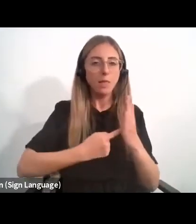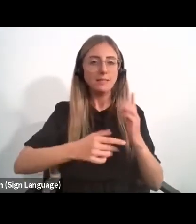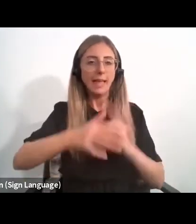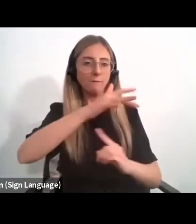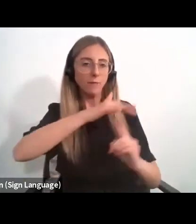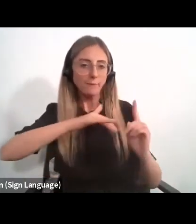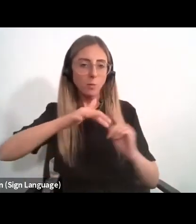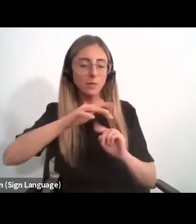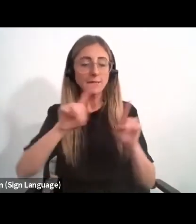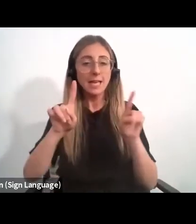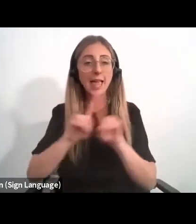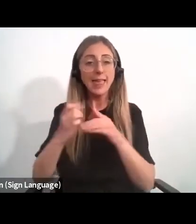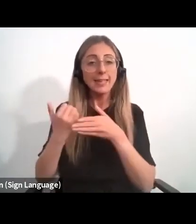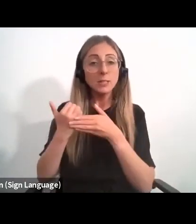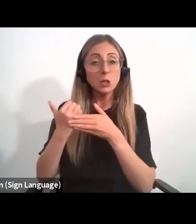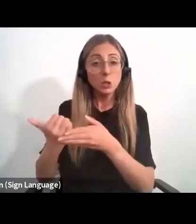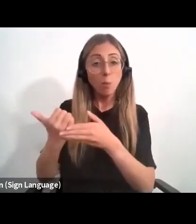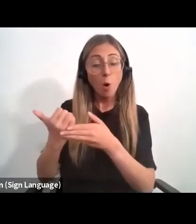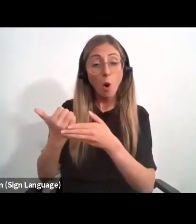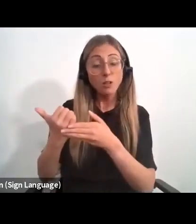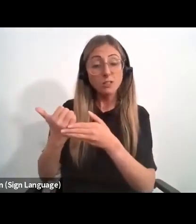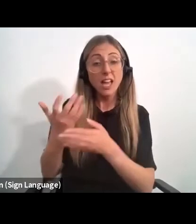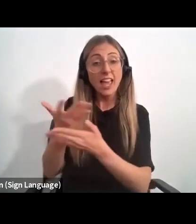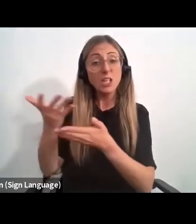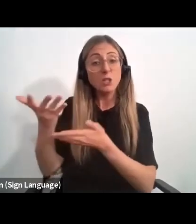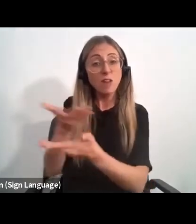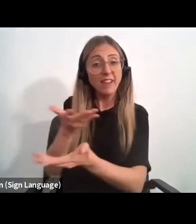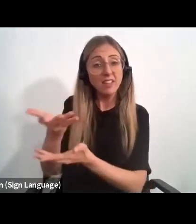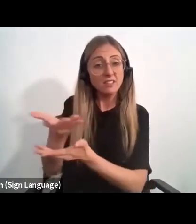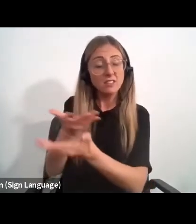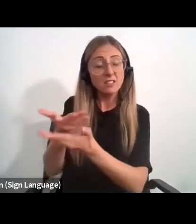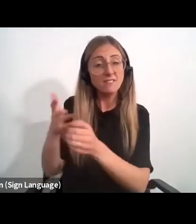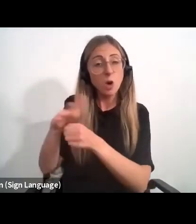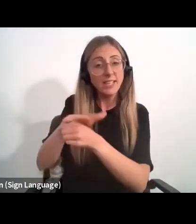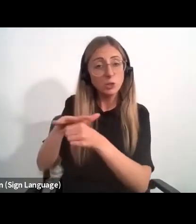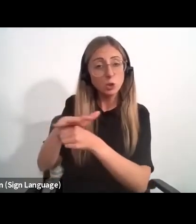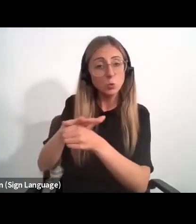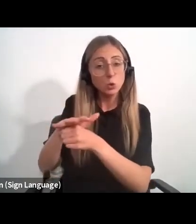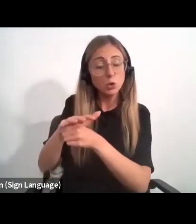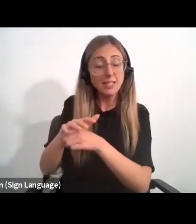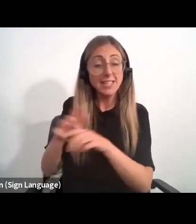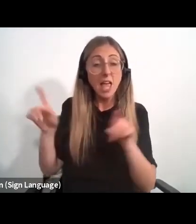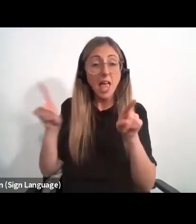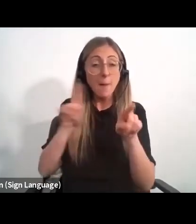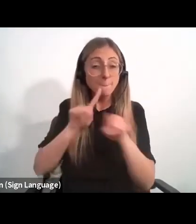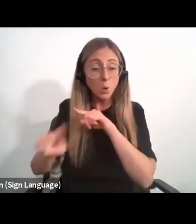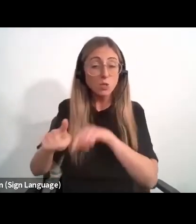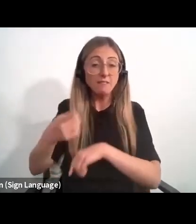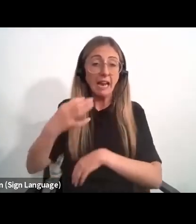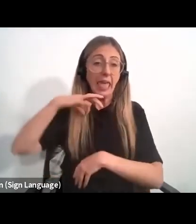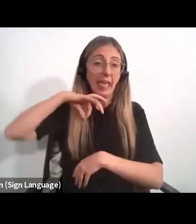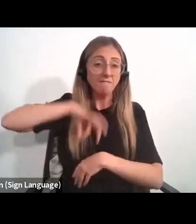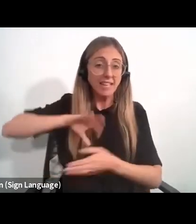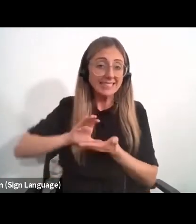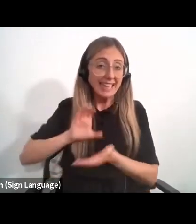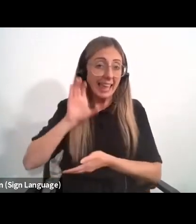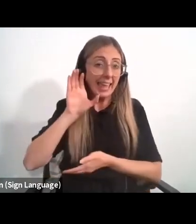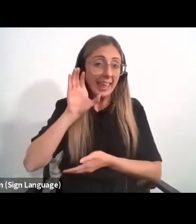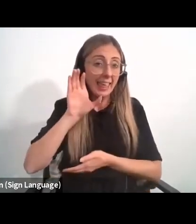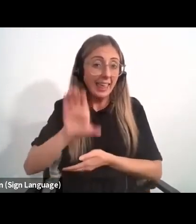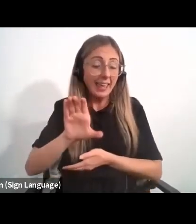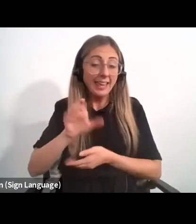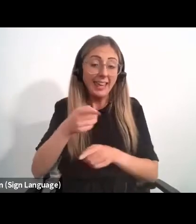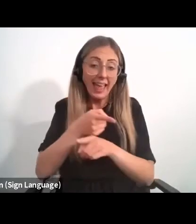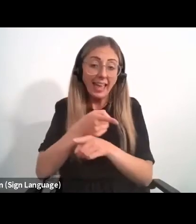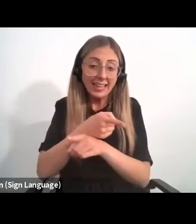and supporting sound governance of institutions and most of all, investing and unleashing the scientific